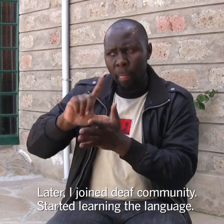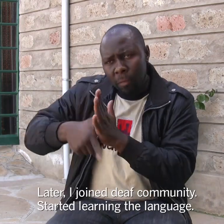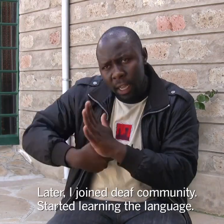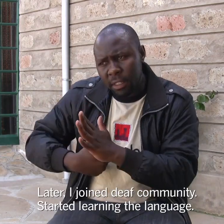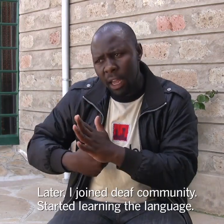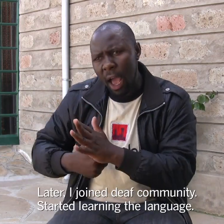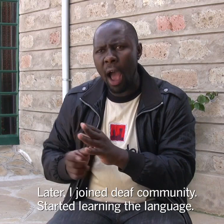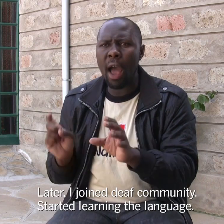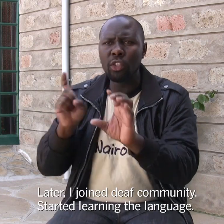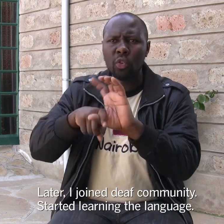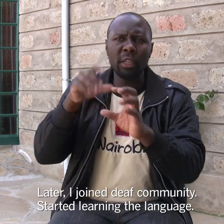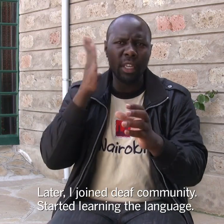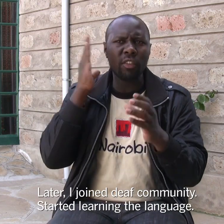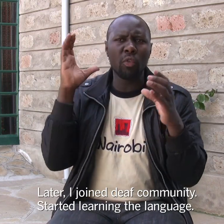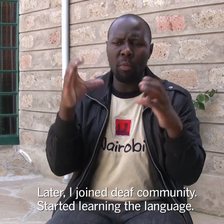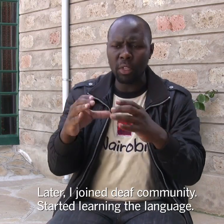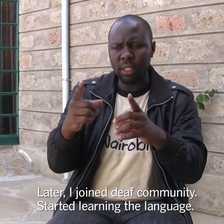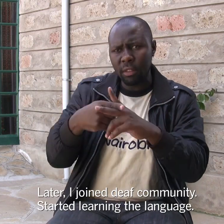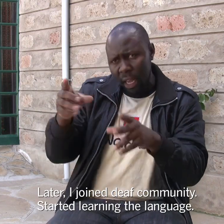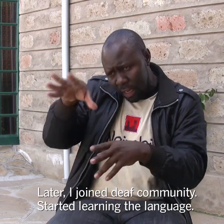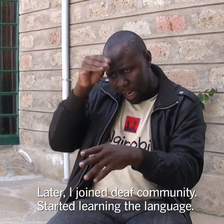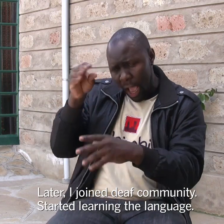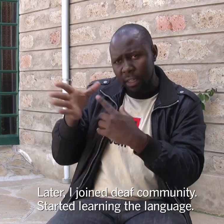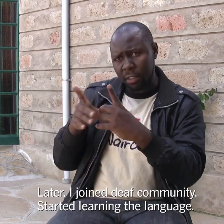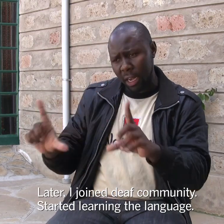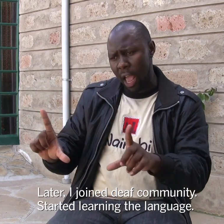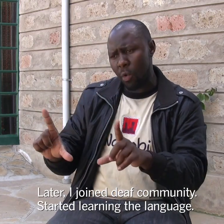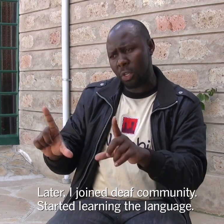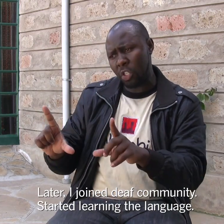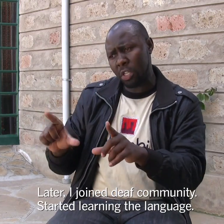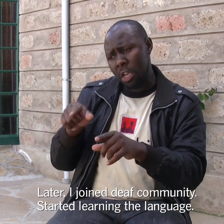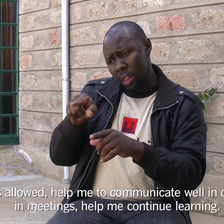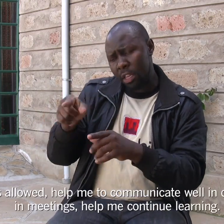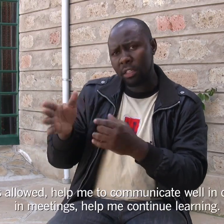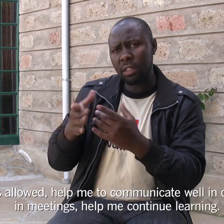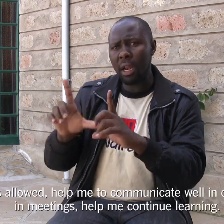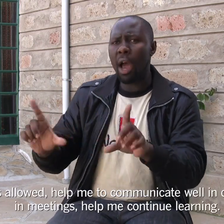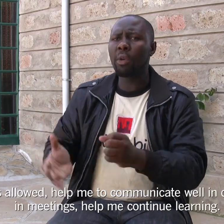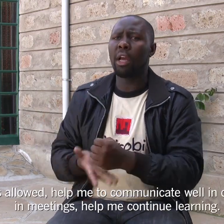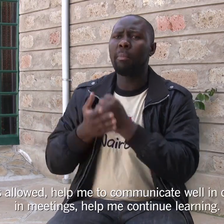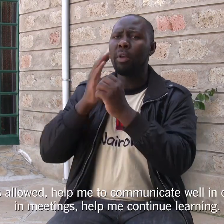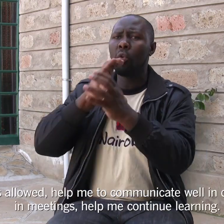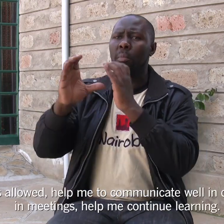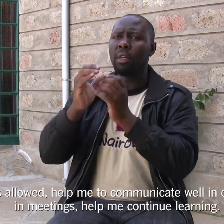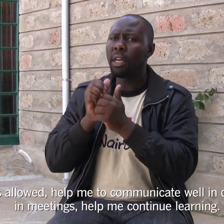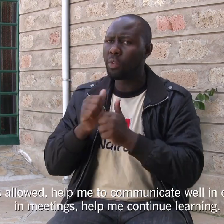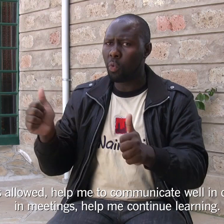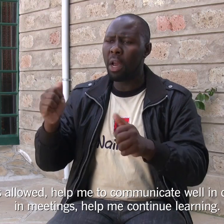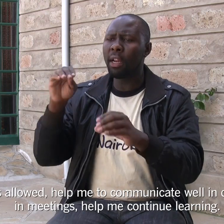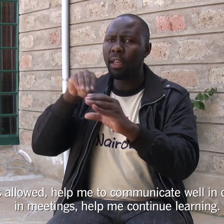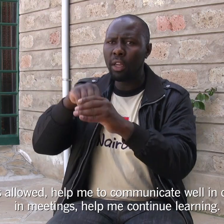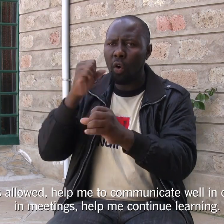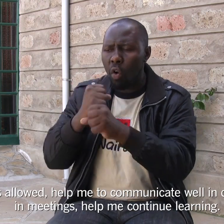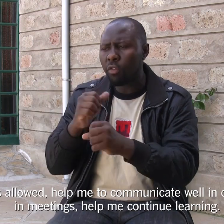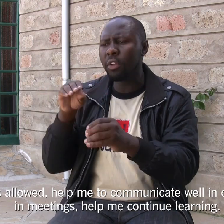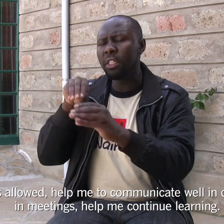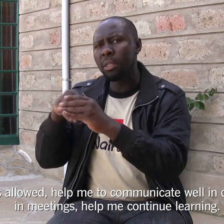Later I joined deaf community, started learning sign language. This sign language helped me communicate well in office, in